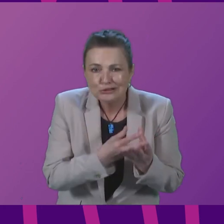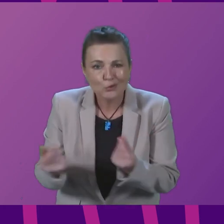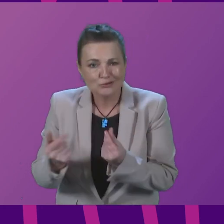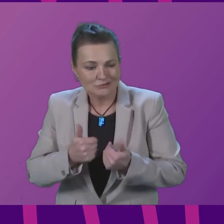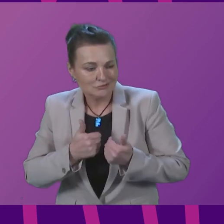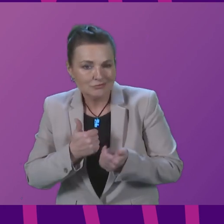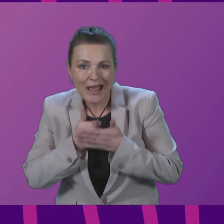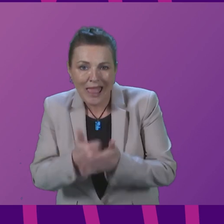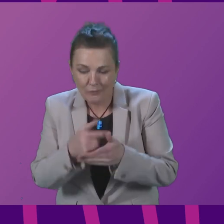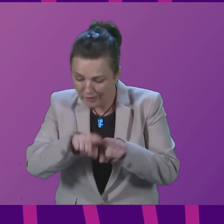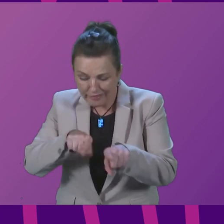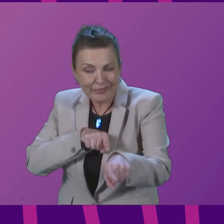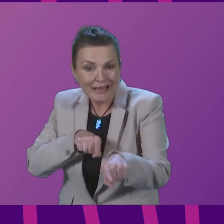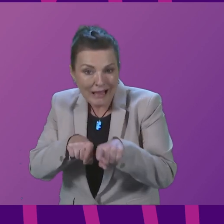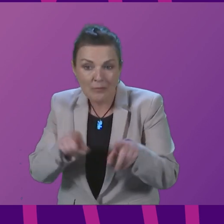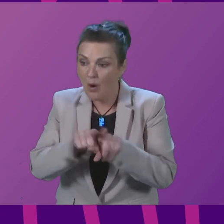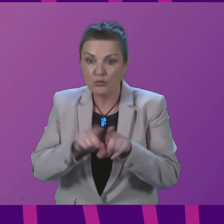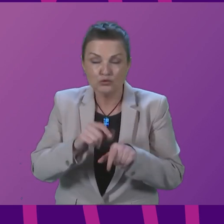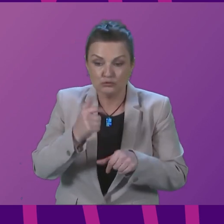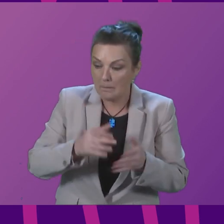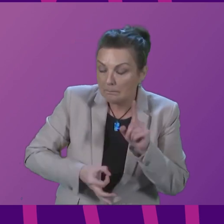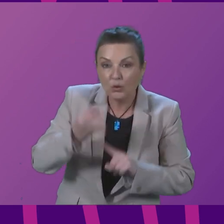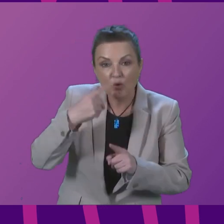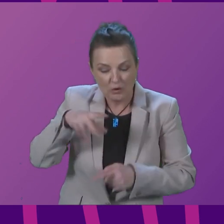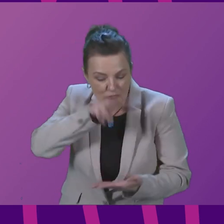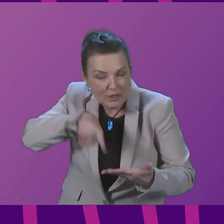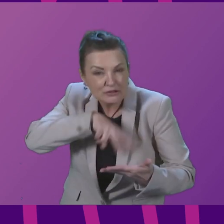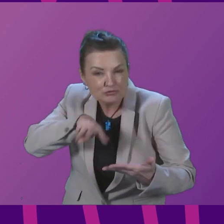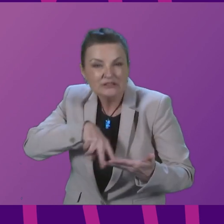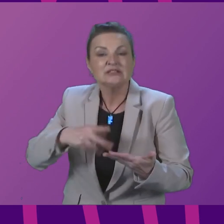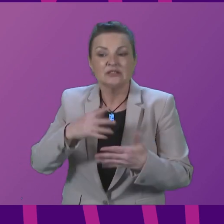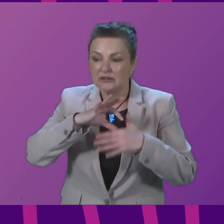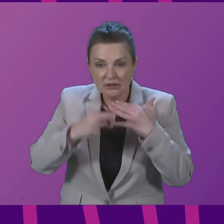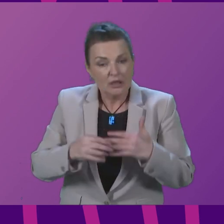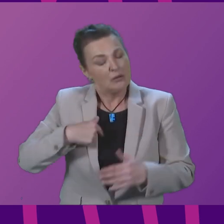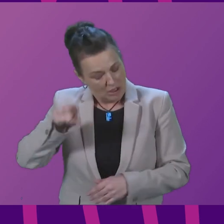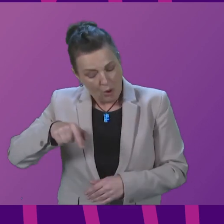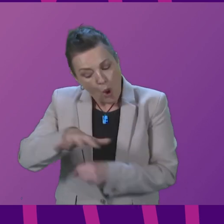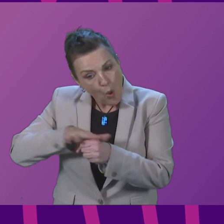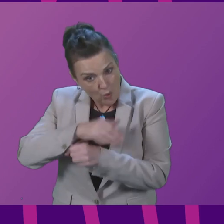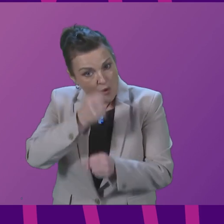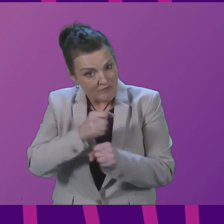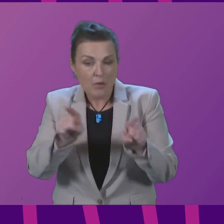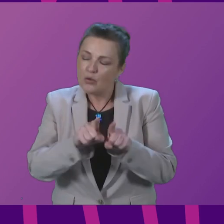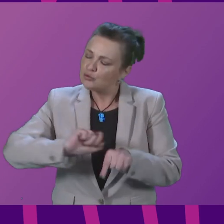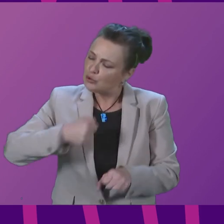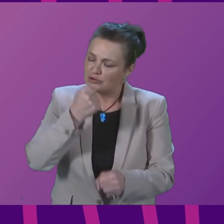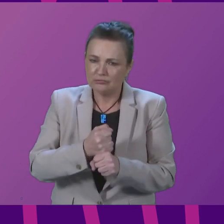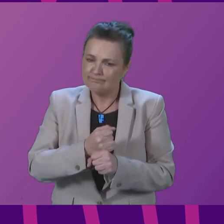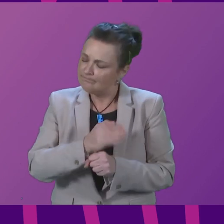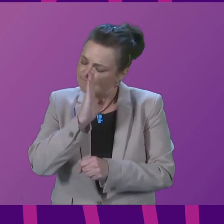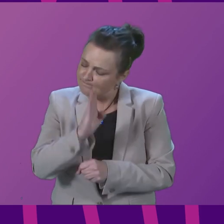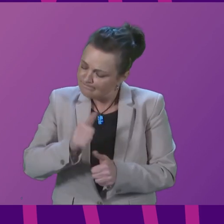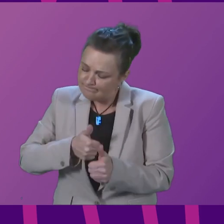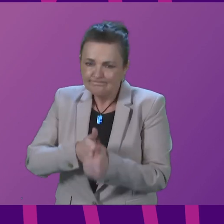tackling the attainment gap. While local libraries are the responsibility of local government, the Scottish Government is committed to directly supporting libraries.